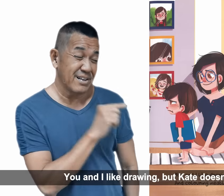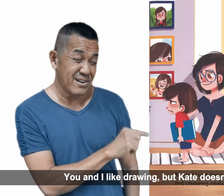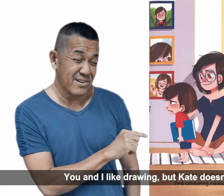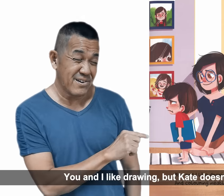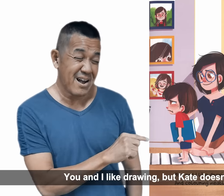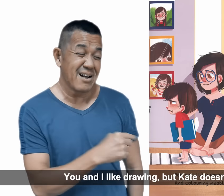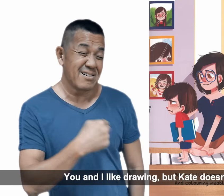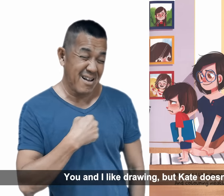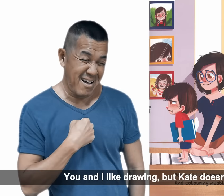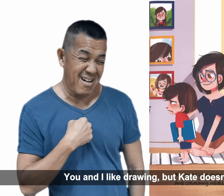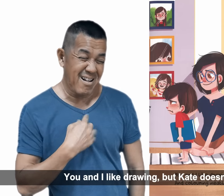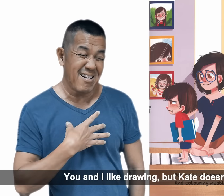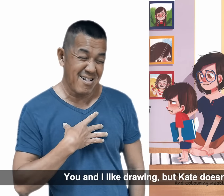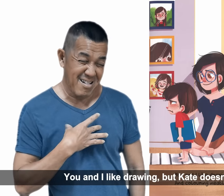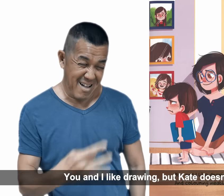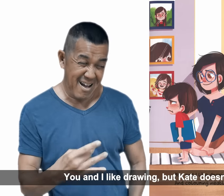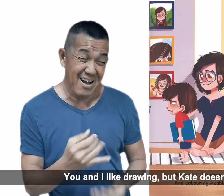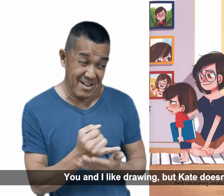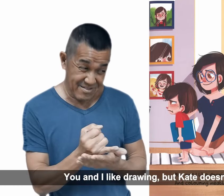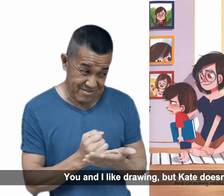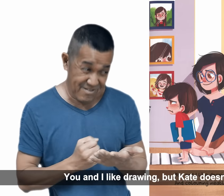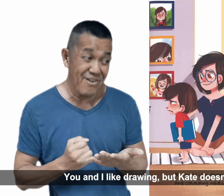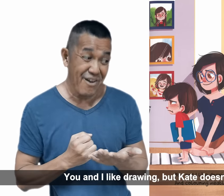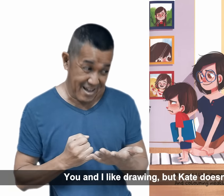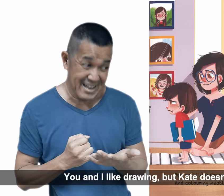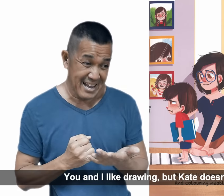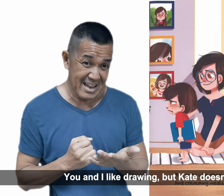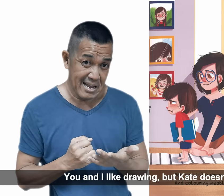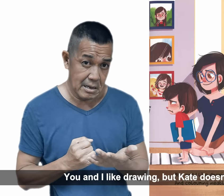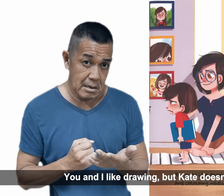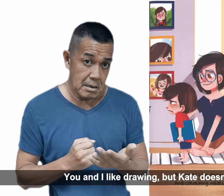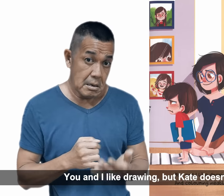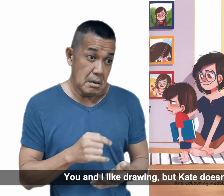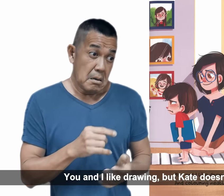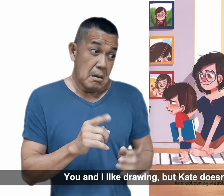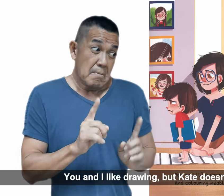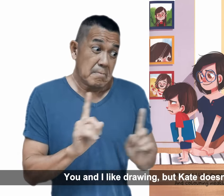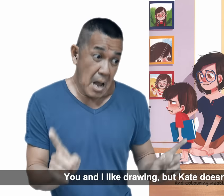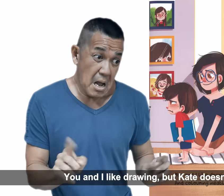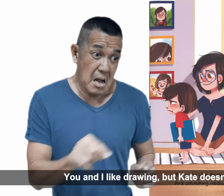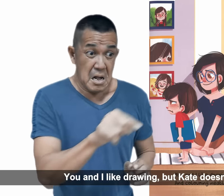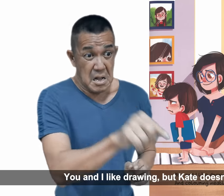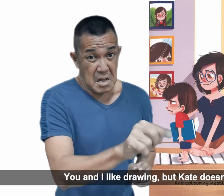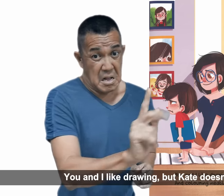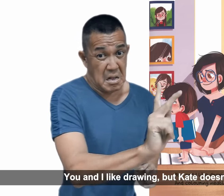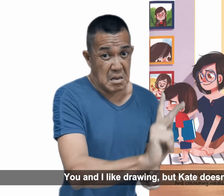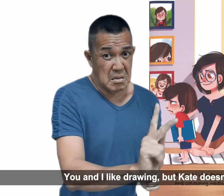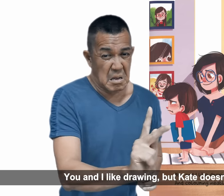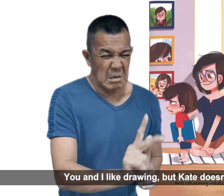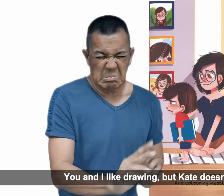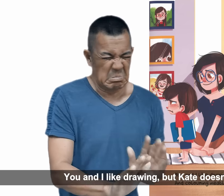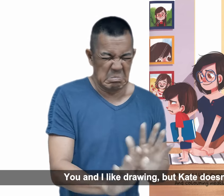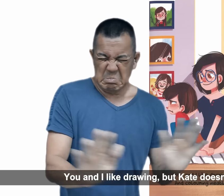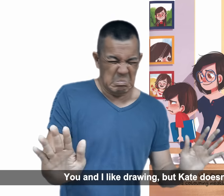You and I like drawing. But Kate